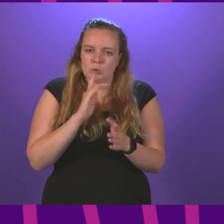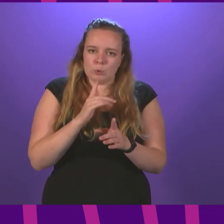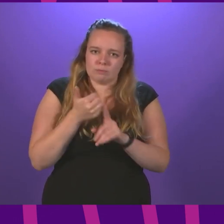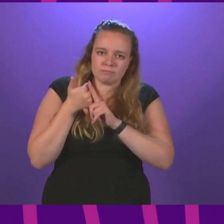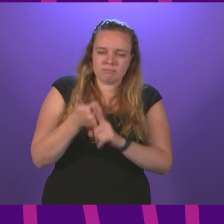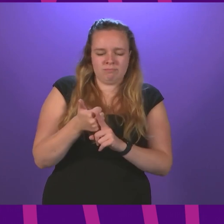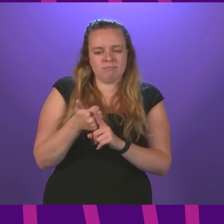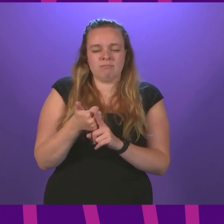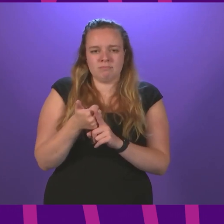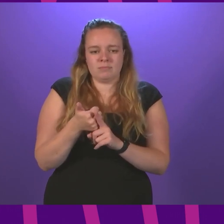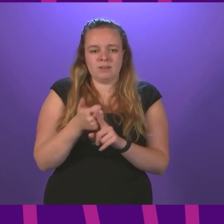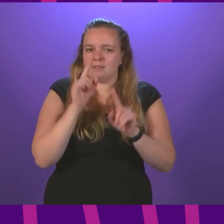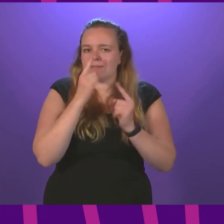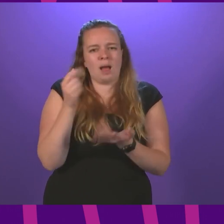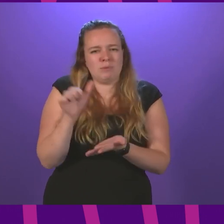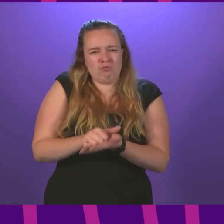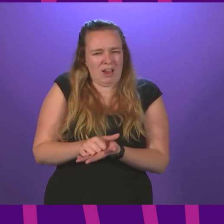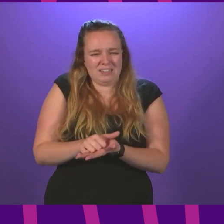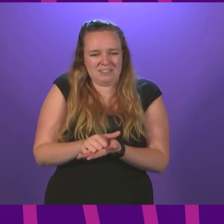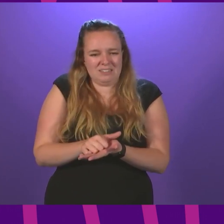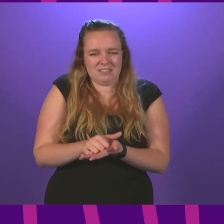on this issue cannot be right.